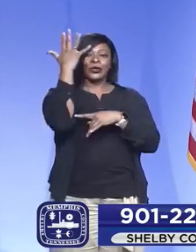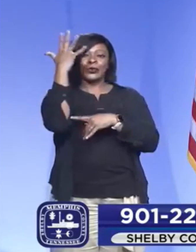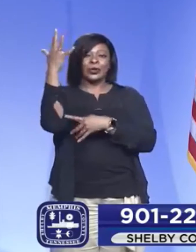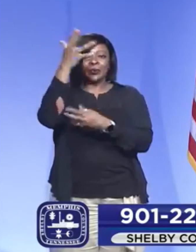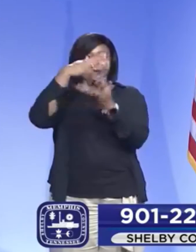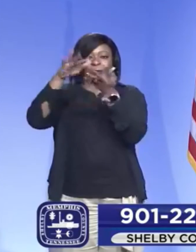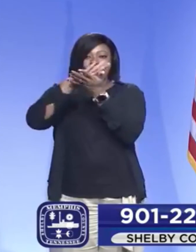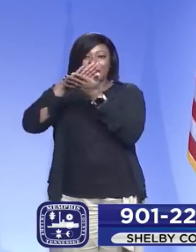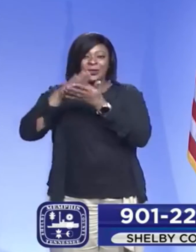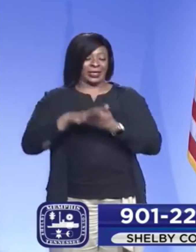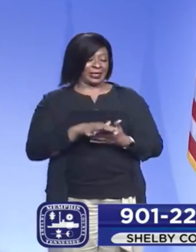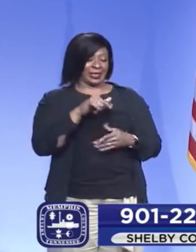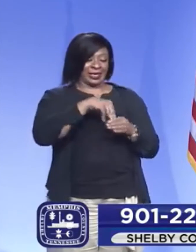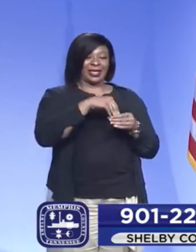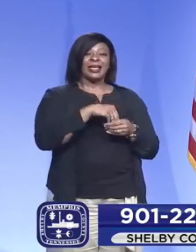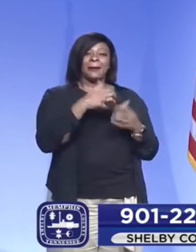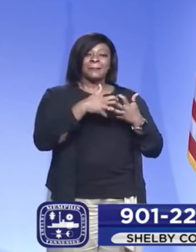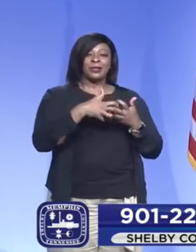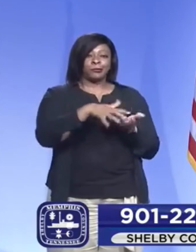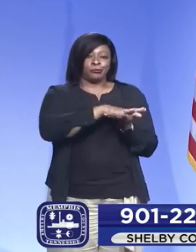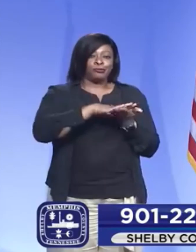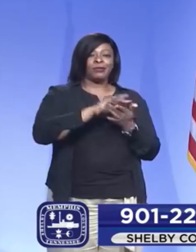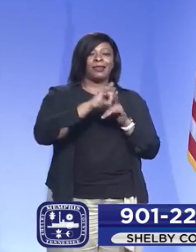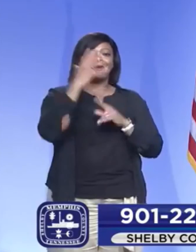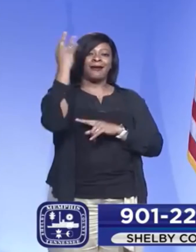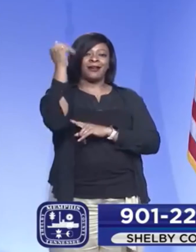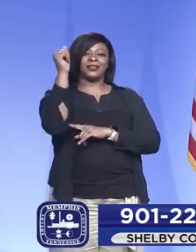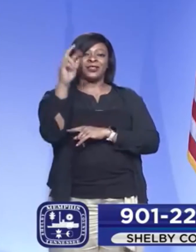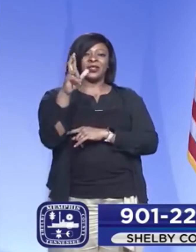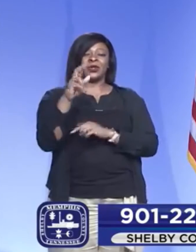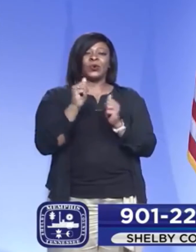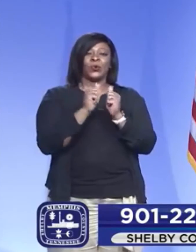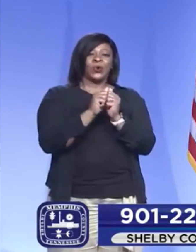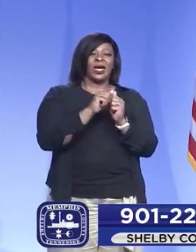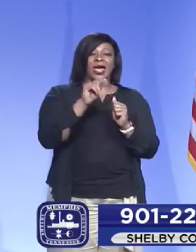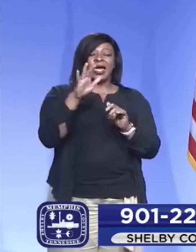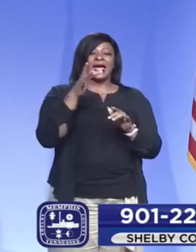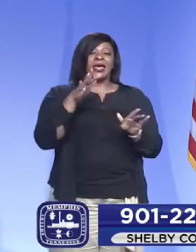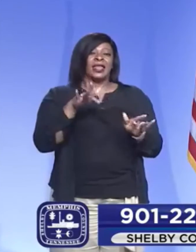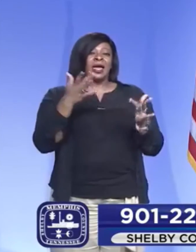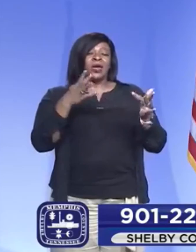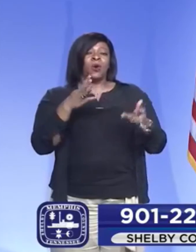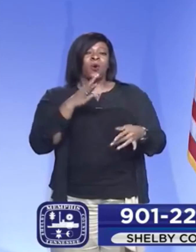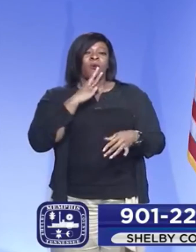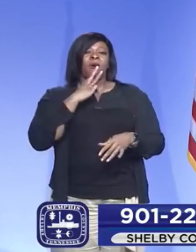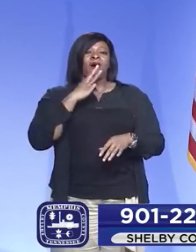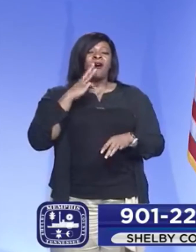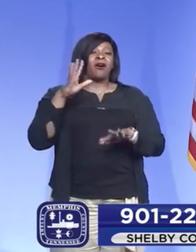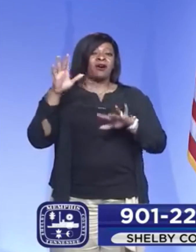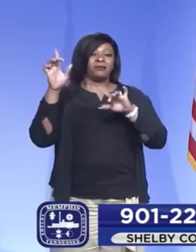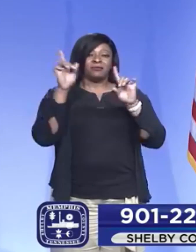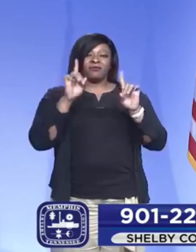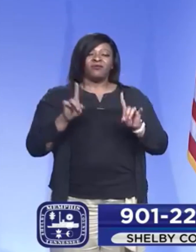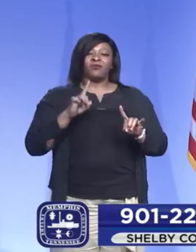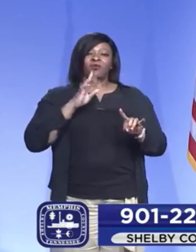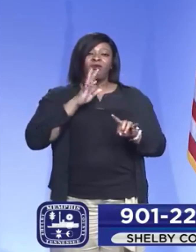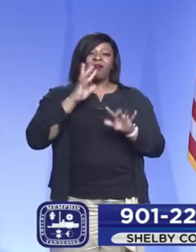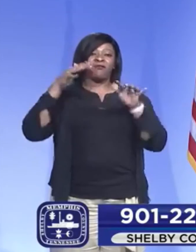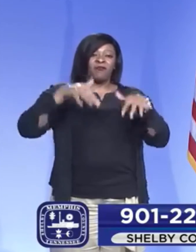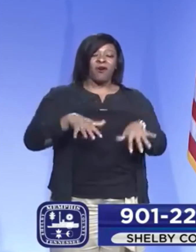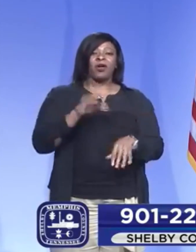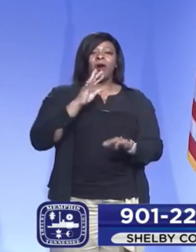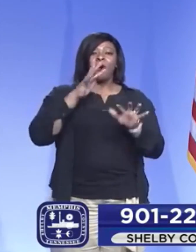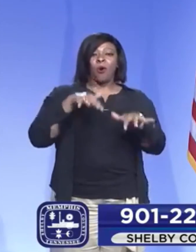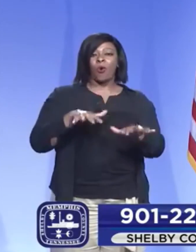generates the same ions that nature creates with lightning, waterfalls, and ocean waves. And with